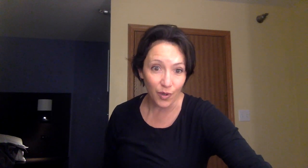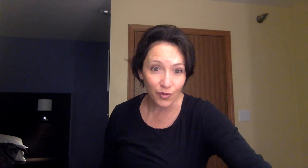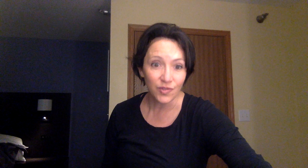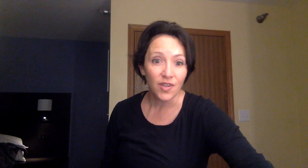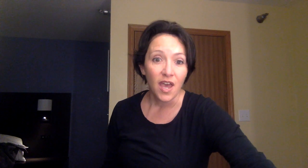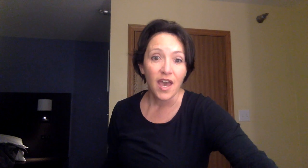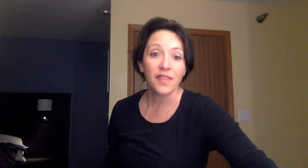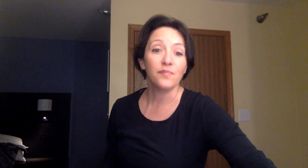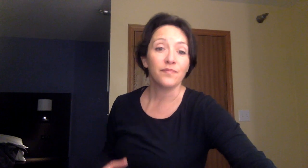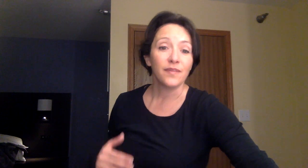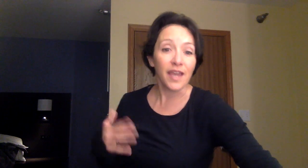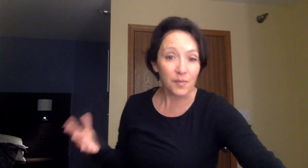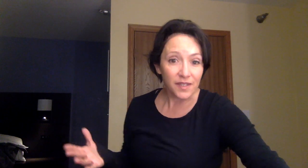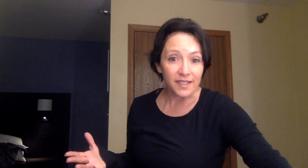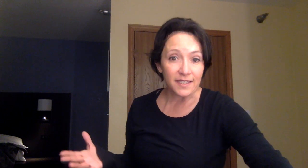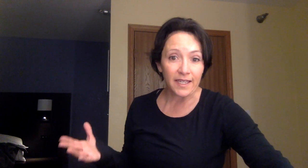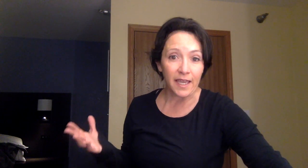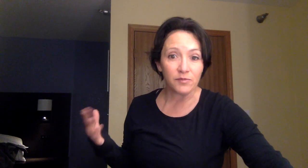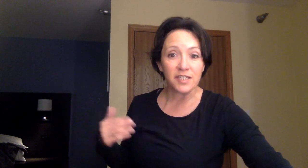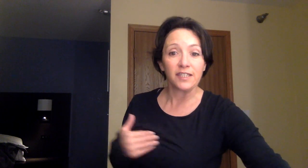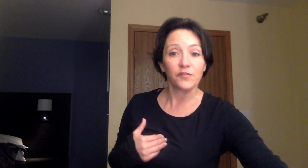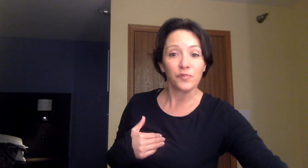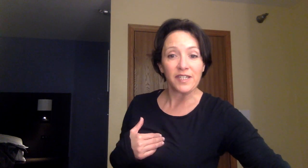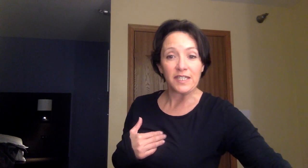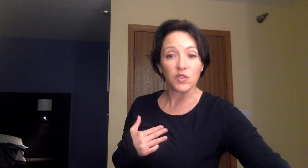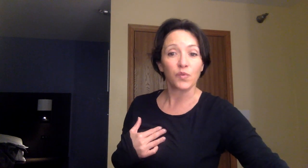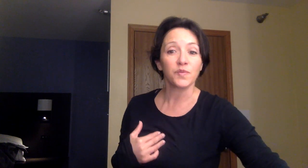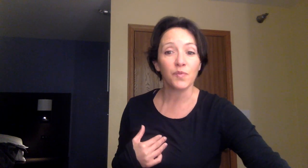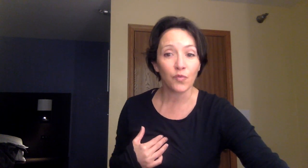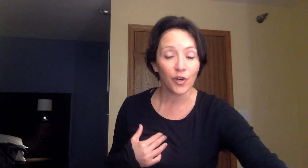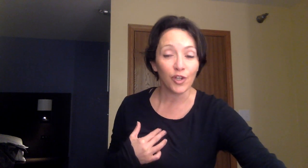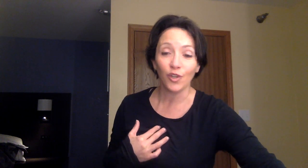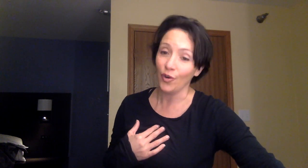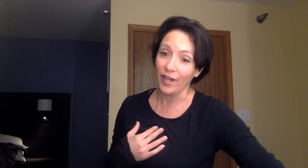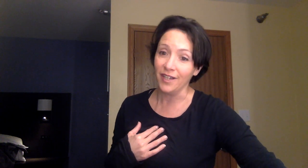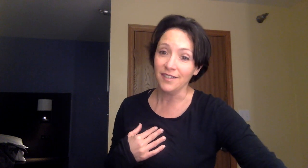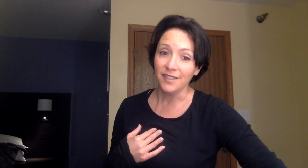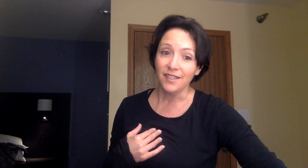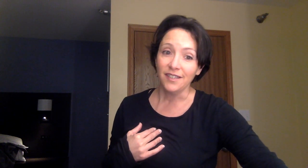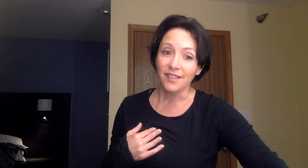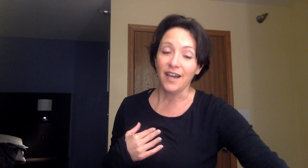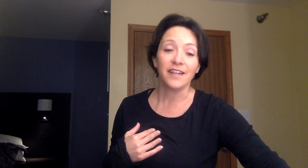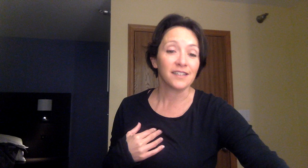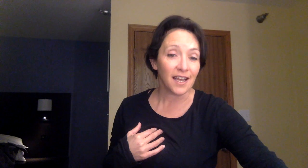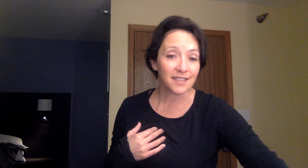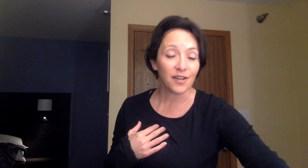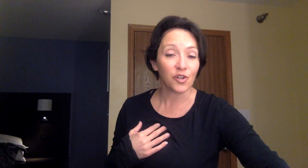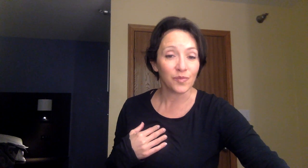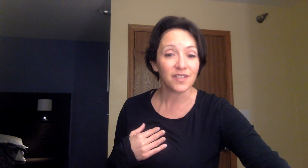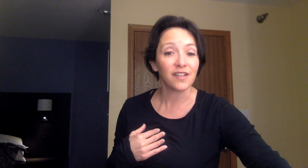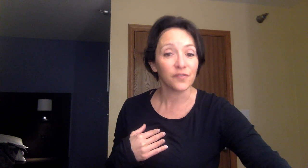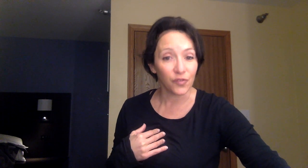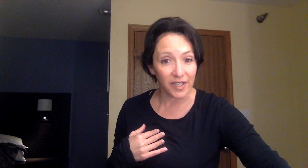bones and the ambulance came to deliver me to Scripps Memorial, La Jolla. I had a Glasgow Coma Scale of 3.